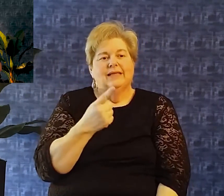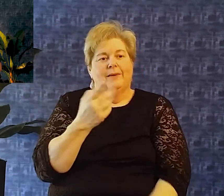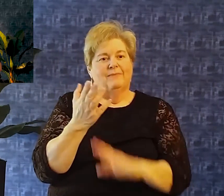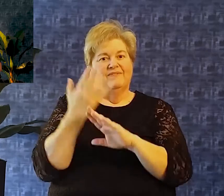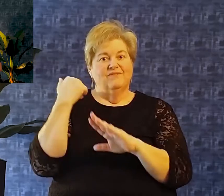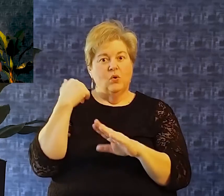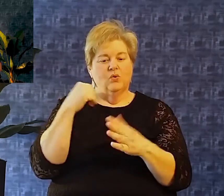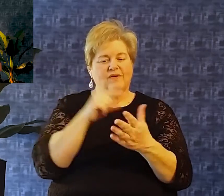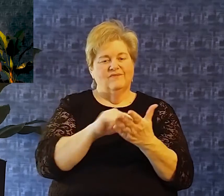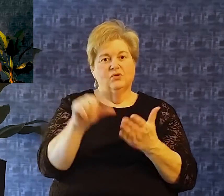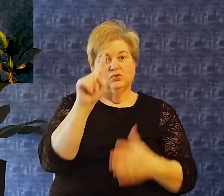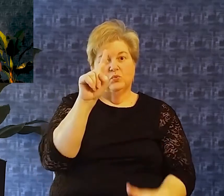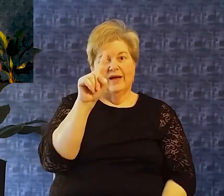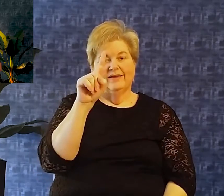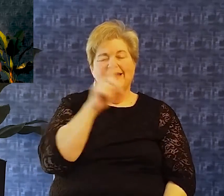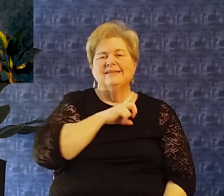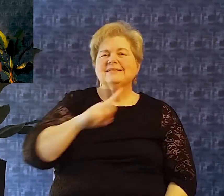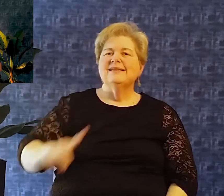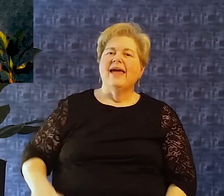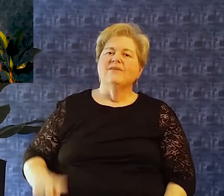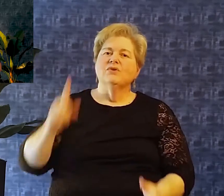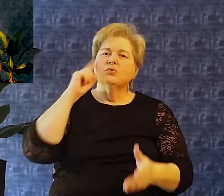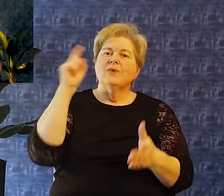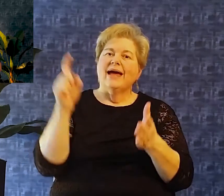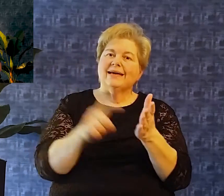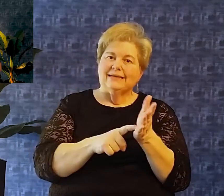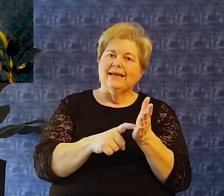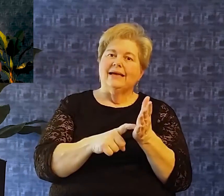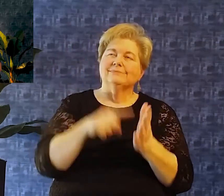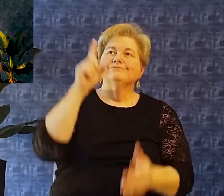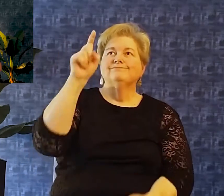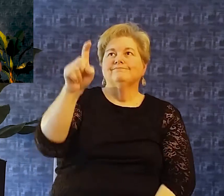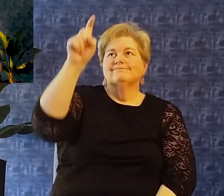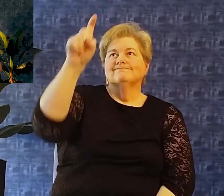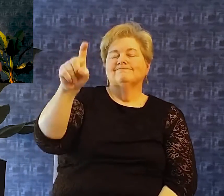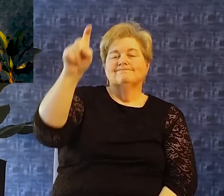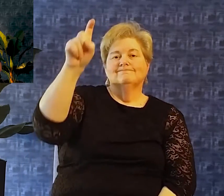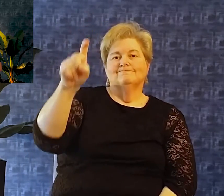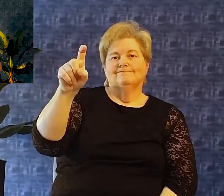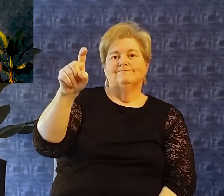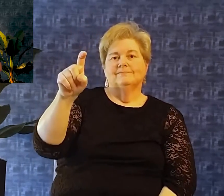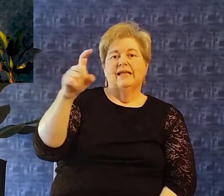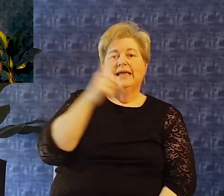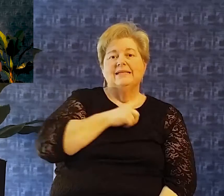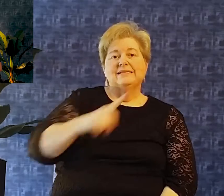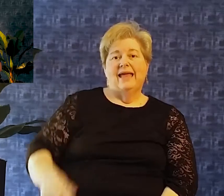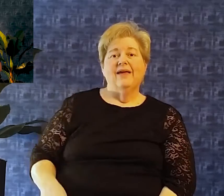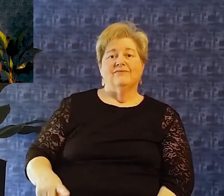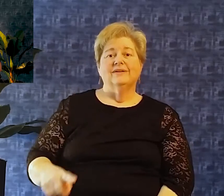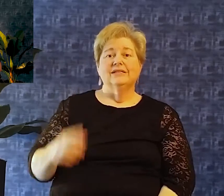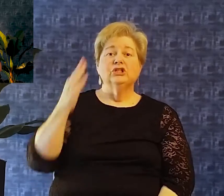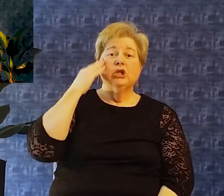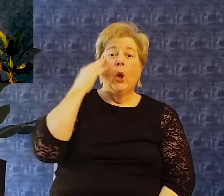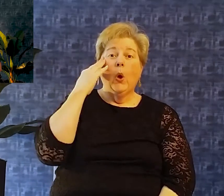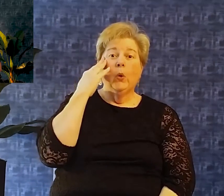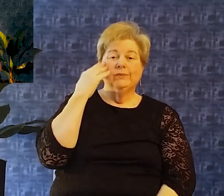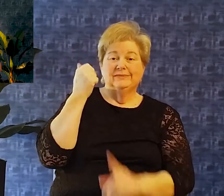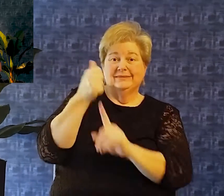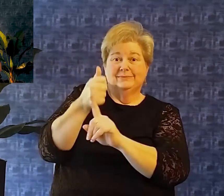he recognizes his Vulnerability he recognizes His weakness now what is interesting to me is the